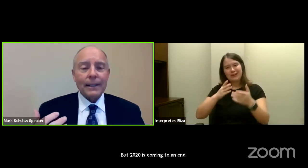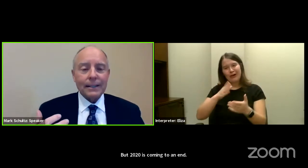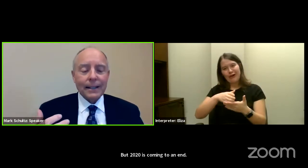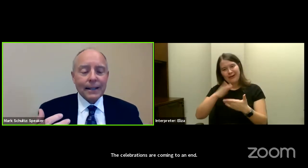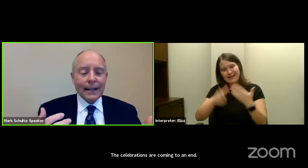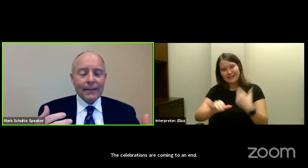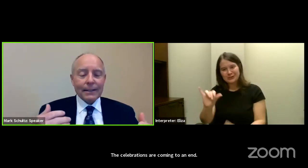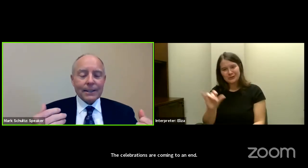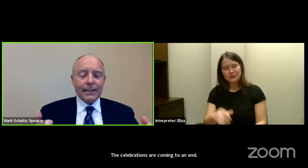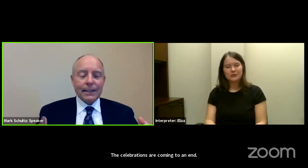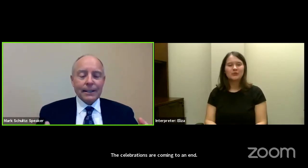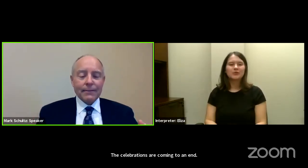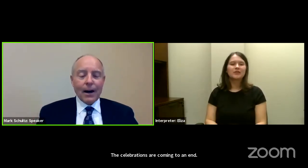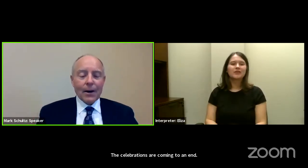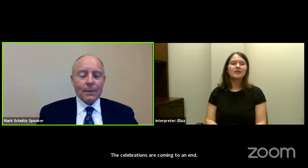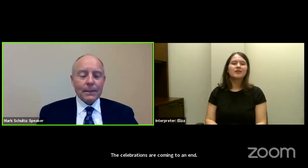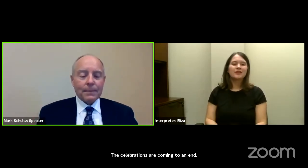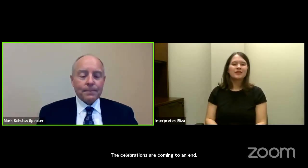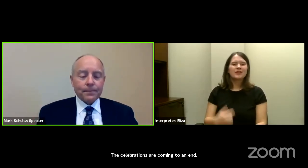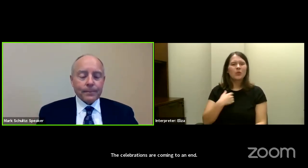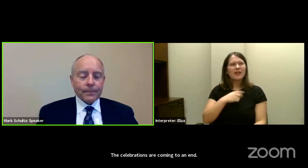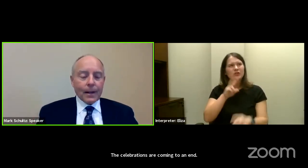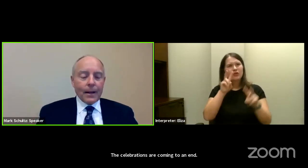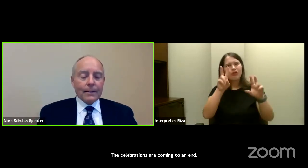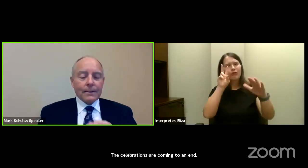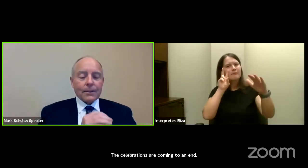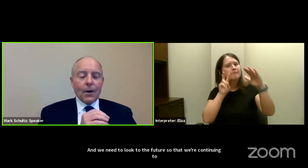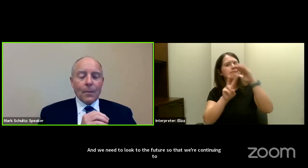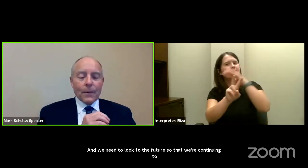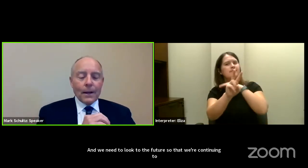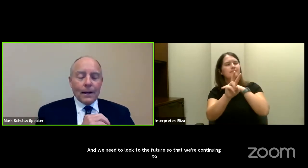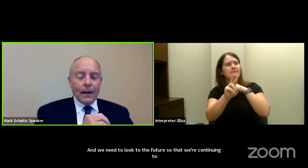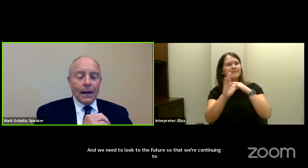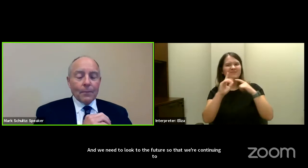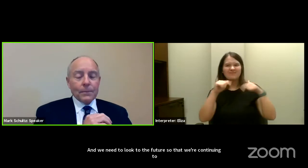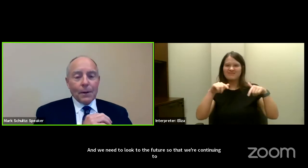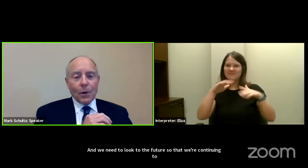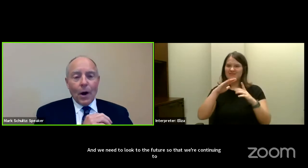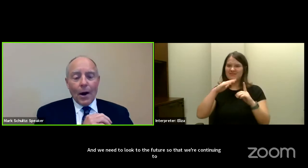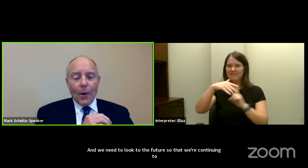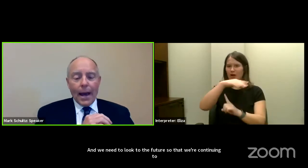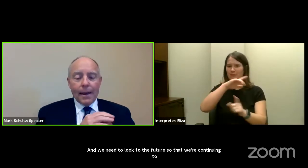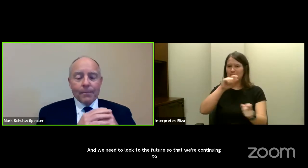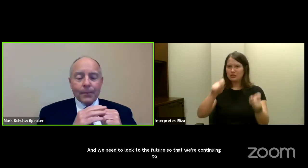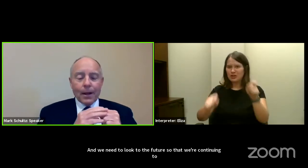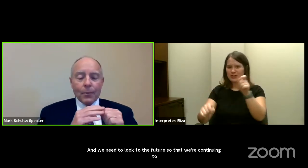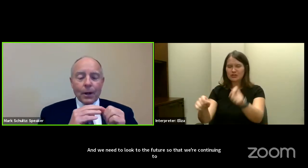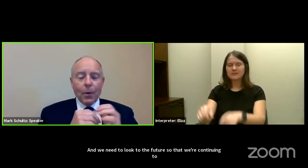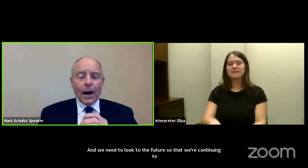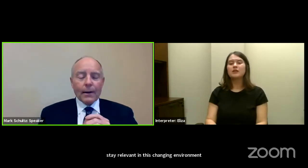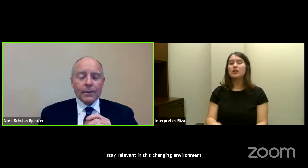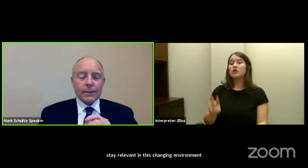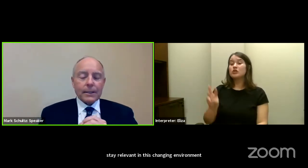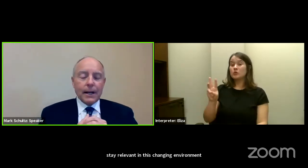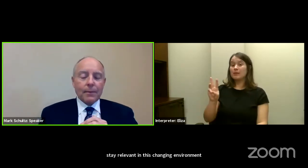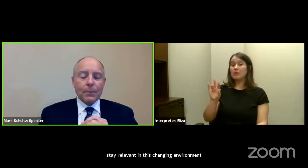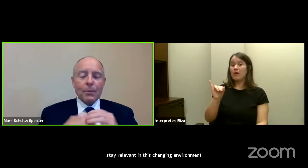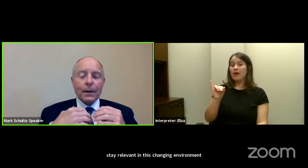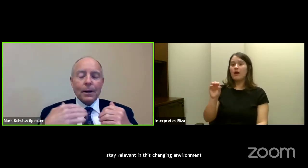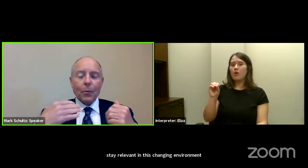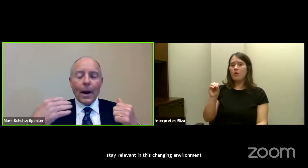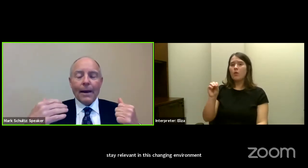relevant in this changing environment. And so WIOA requires